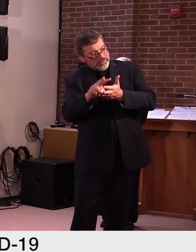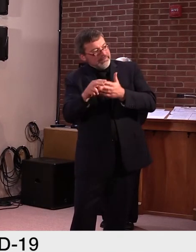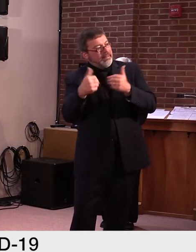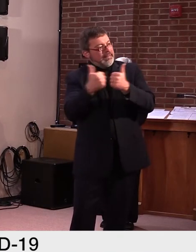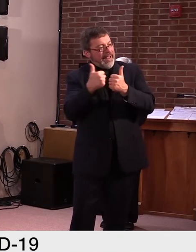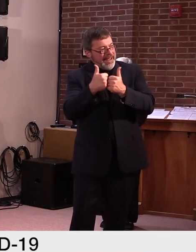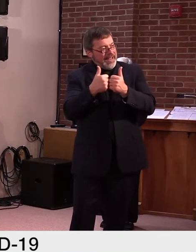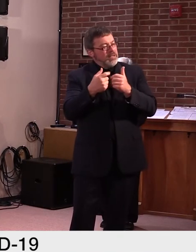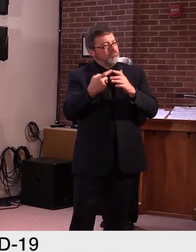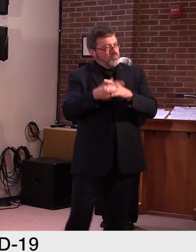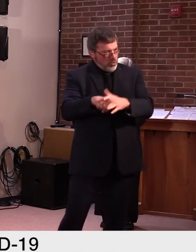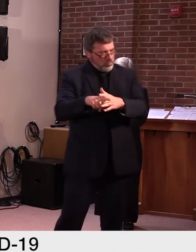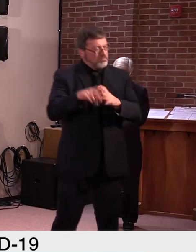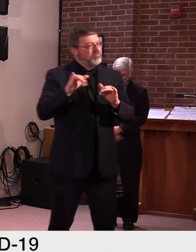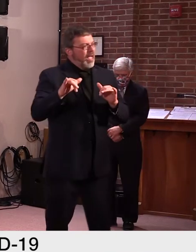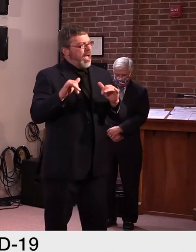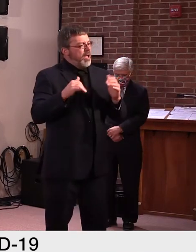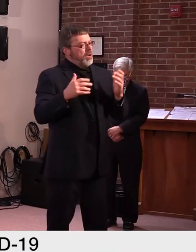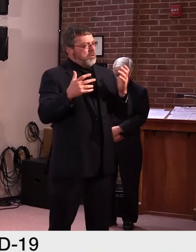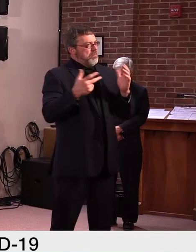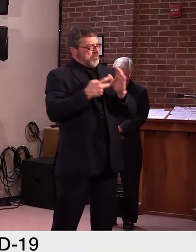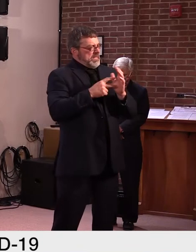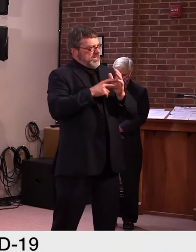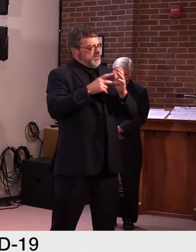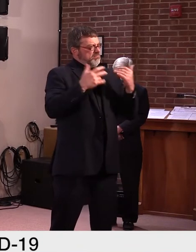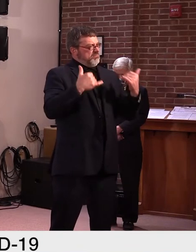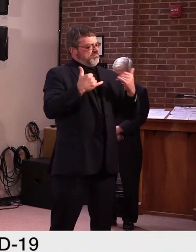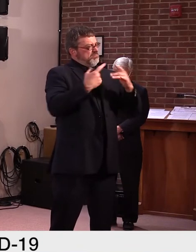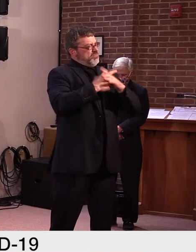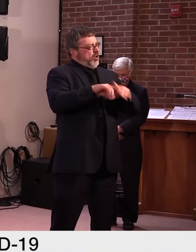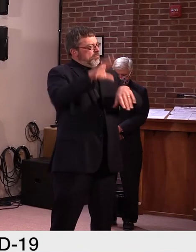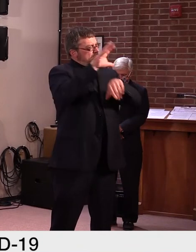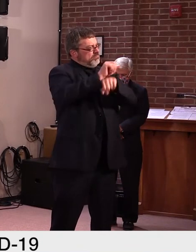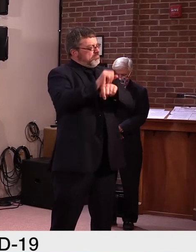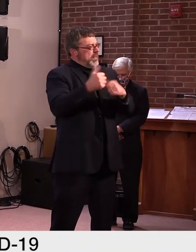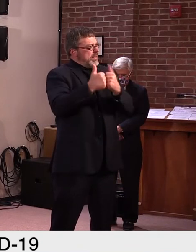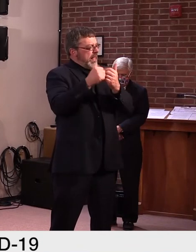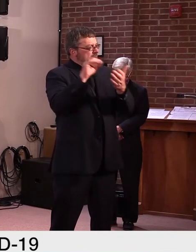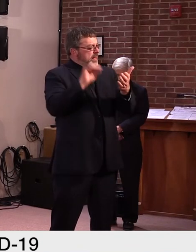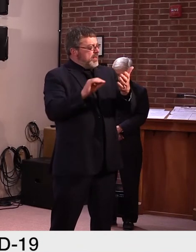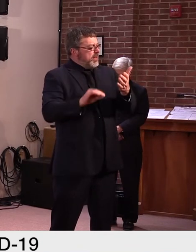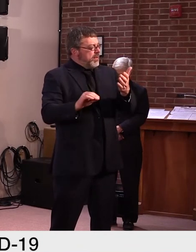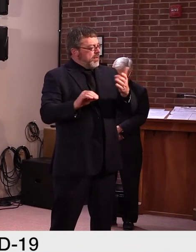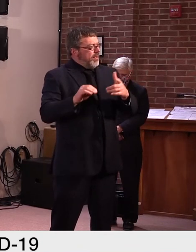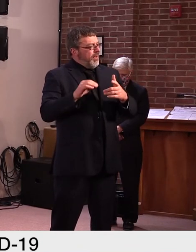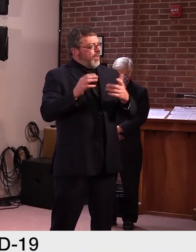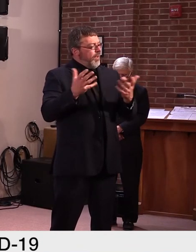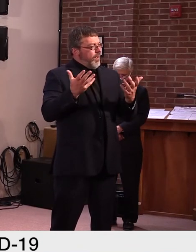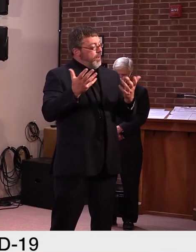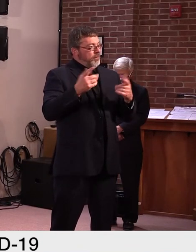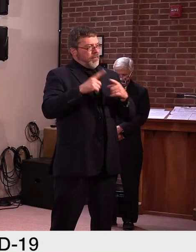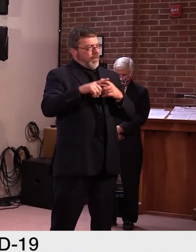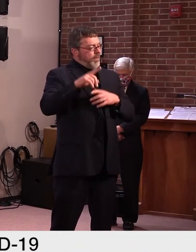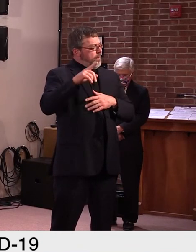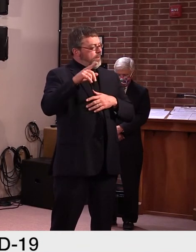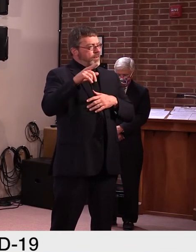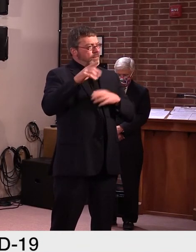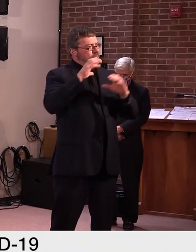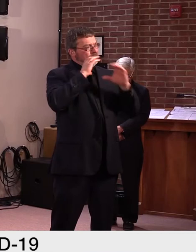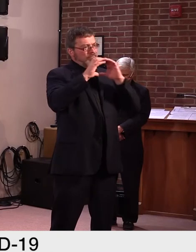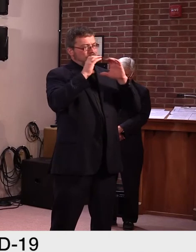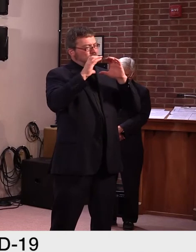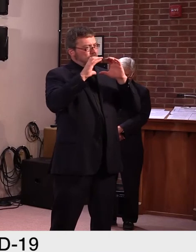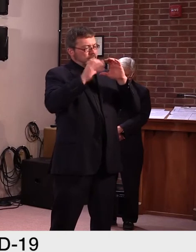first questions is, is why was there a miscommunication between the state and some of the schools since many of them ended up scheduling games and started